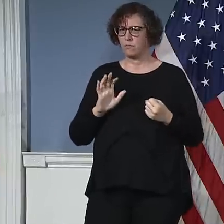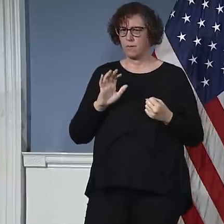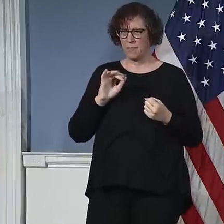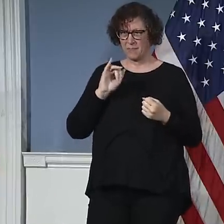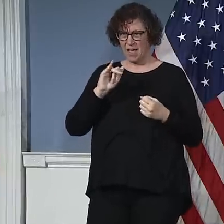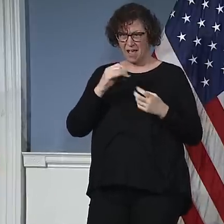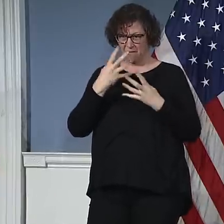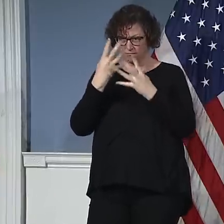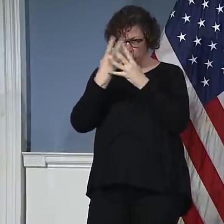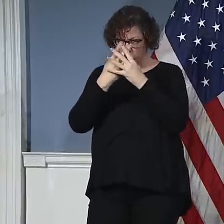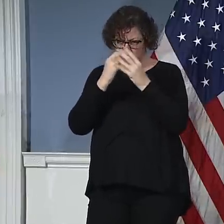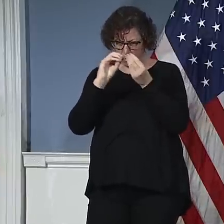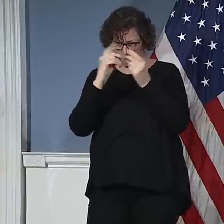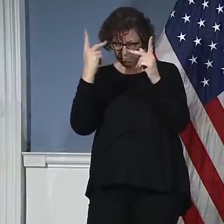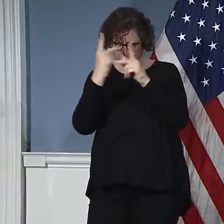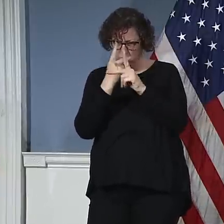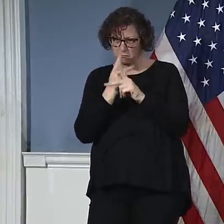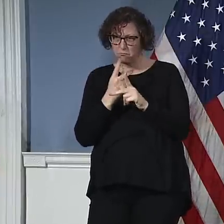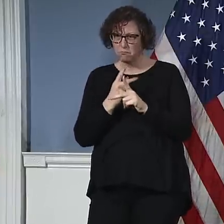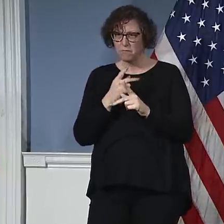mention that to begin, but go ahead, Commissioner.